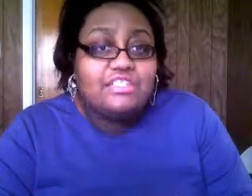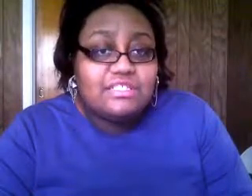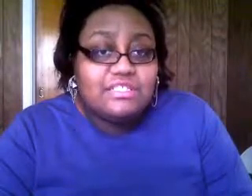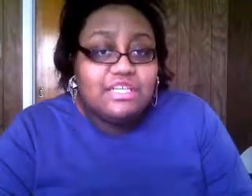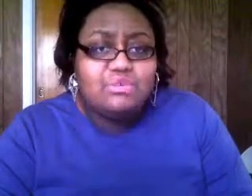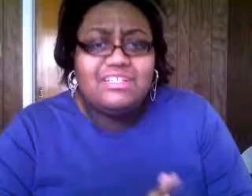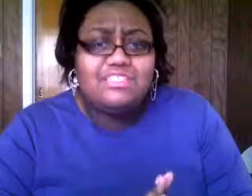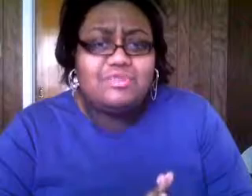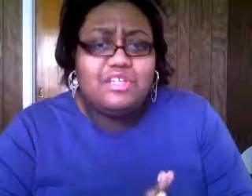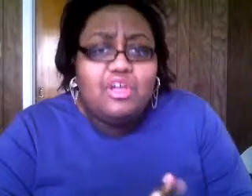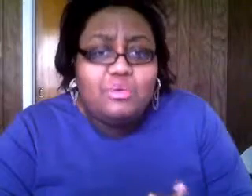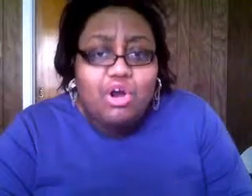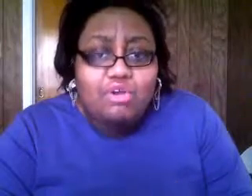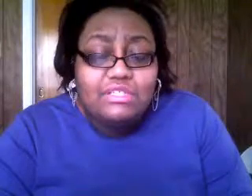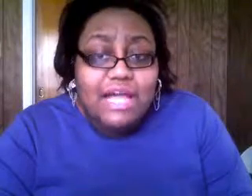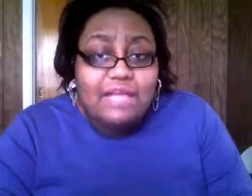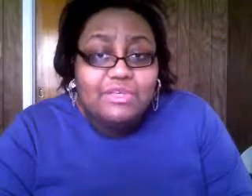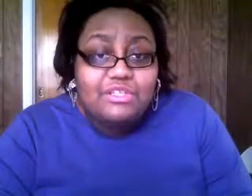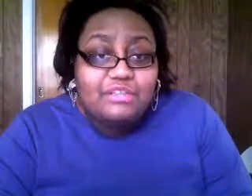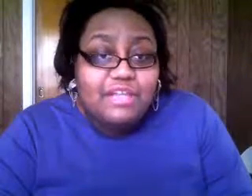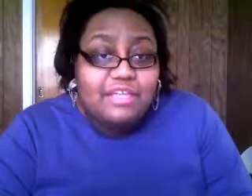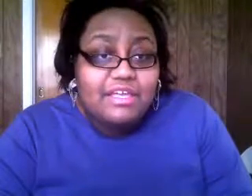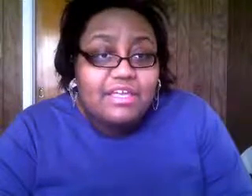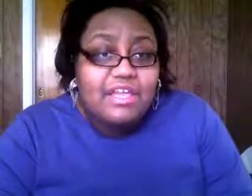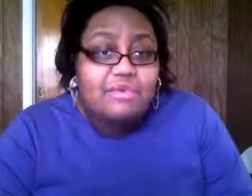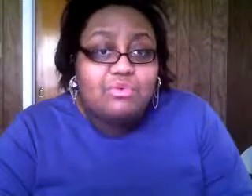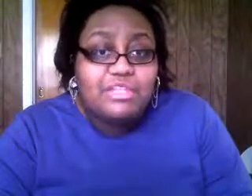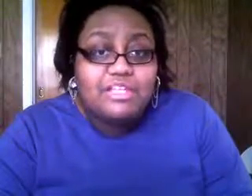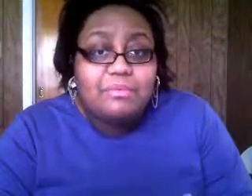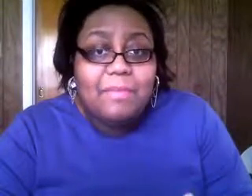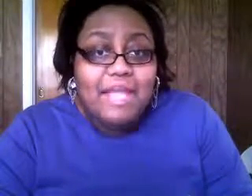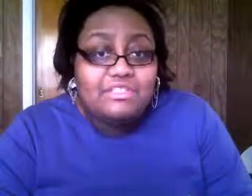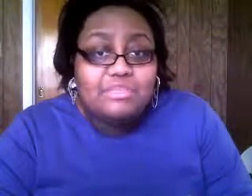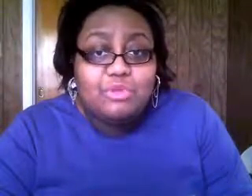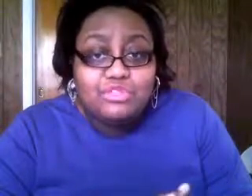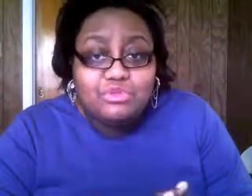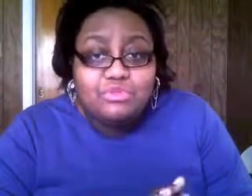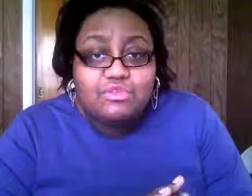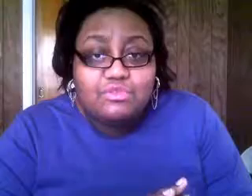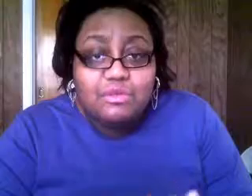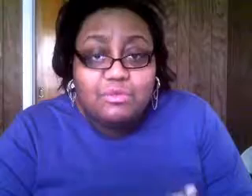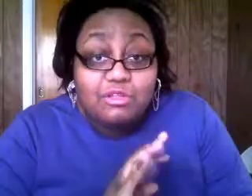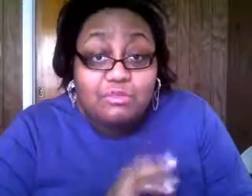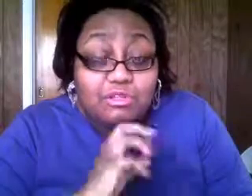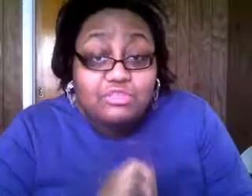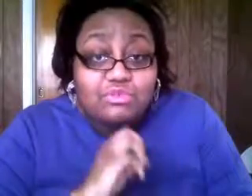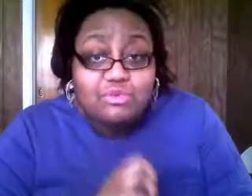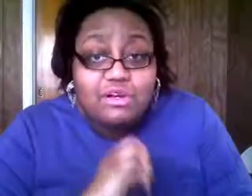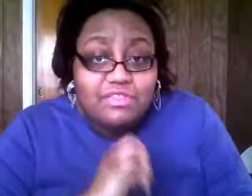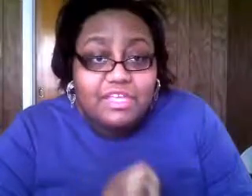jesus said who touched me when all denied peter and they that were with him mastered the multitude the multitude thronged